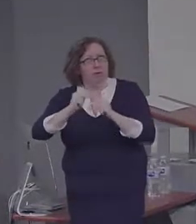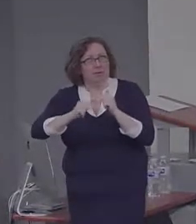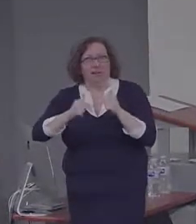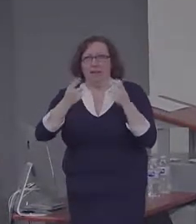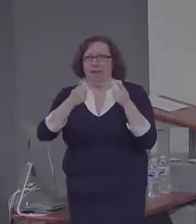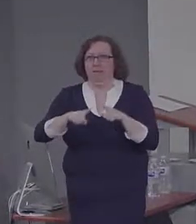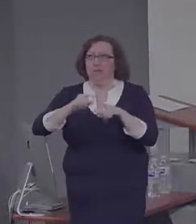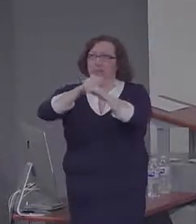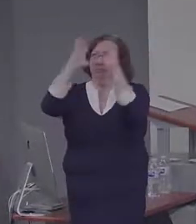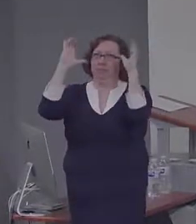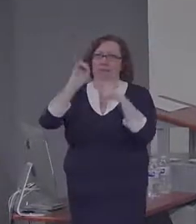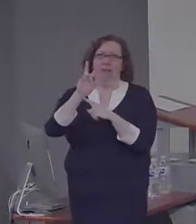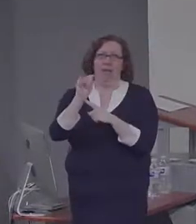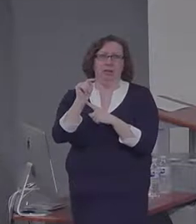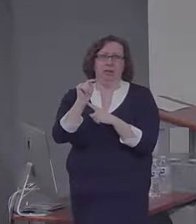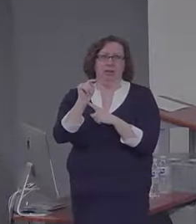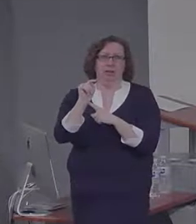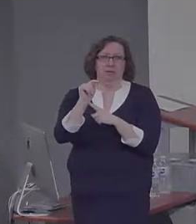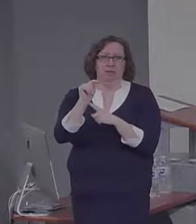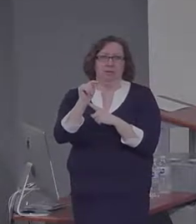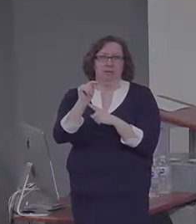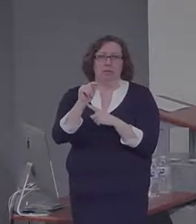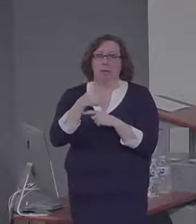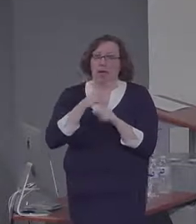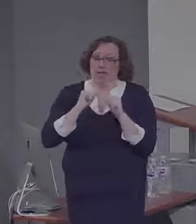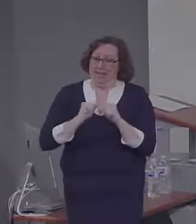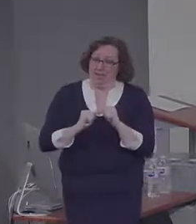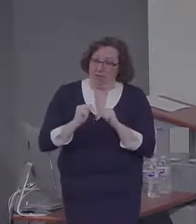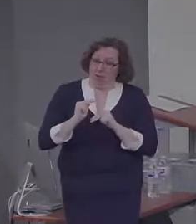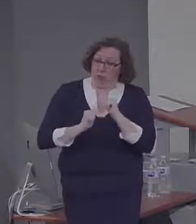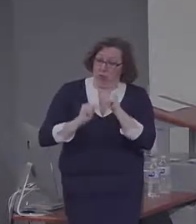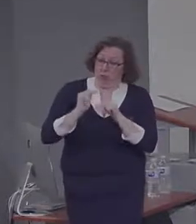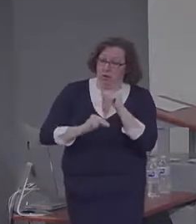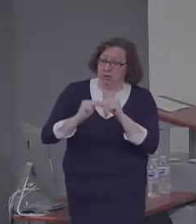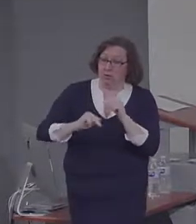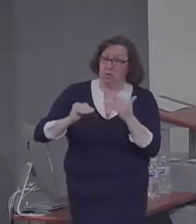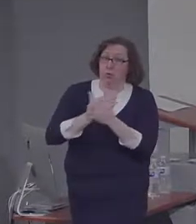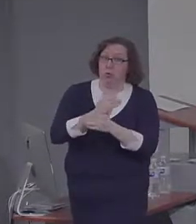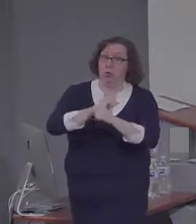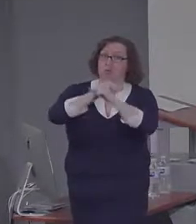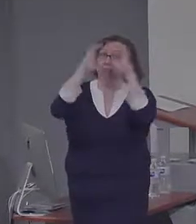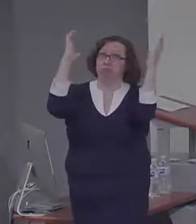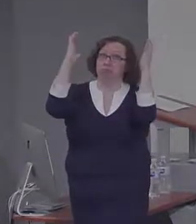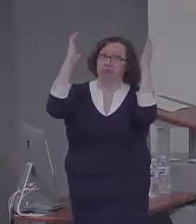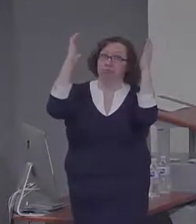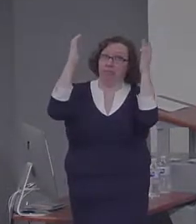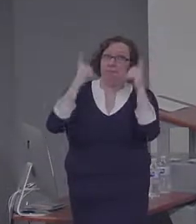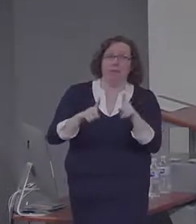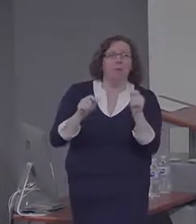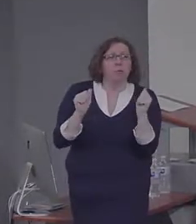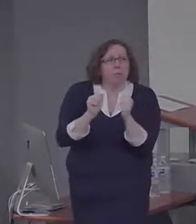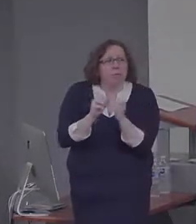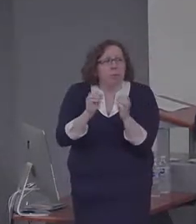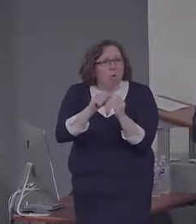mental event with a little bit more episodic detail after you've just had the specificity induction than the control induction.